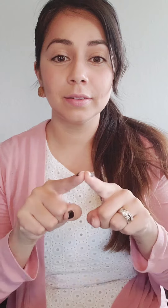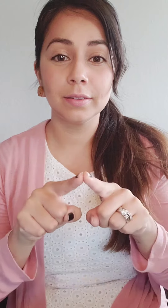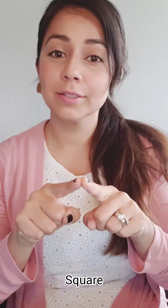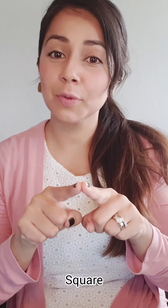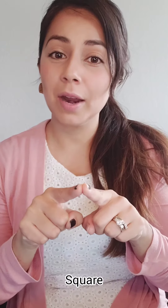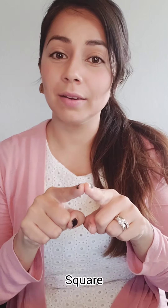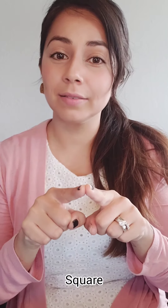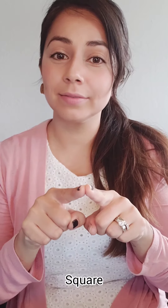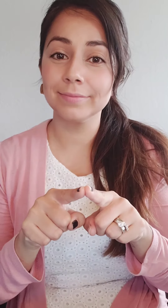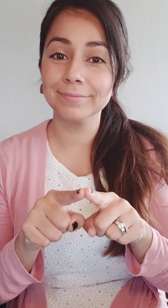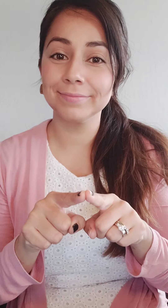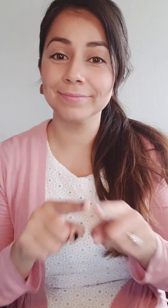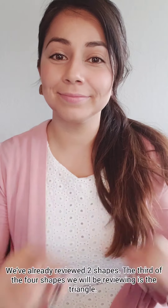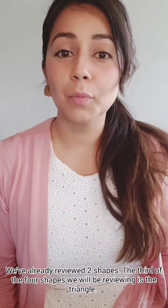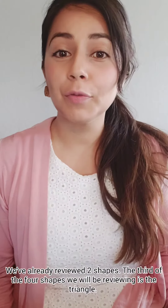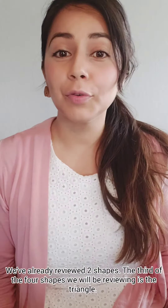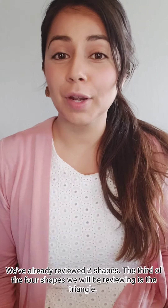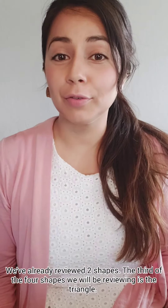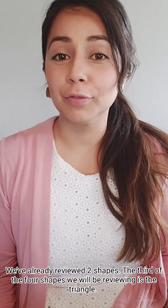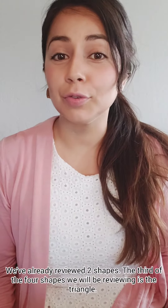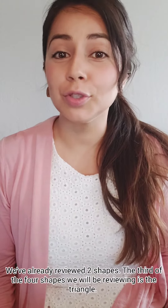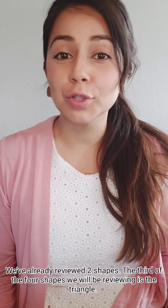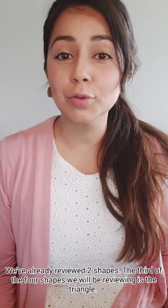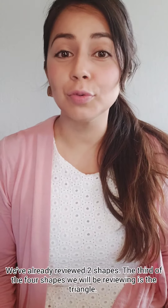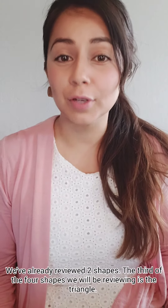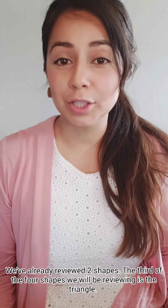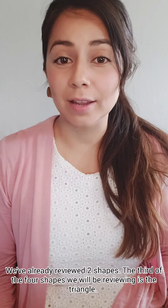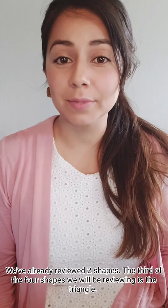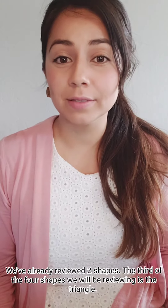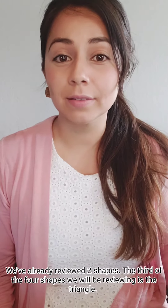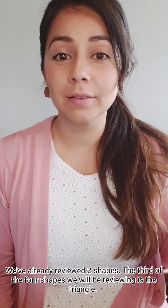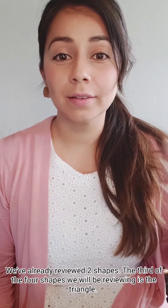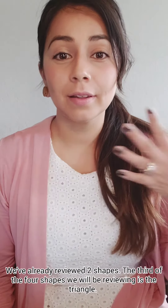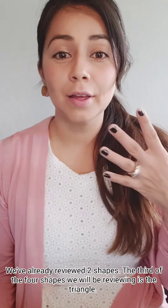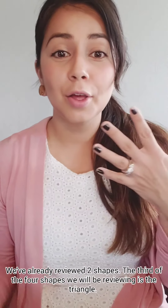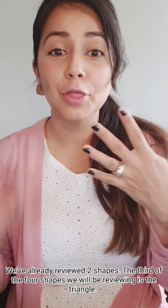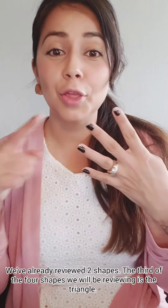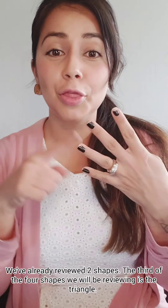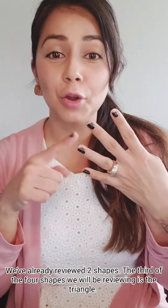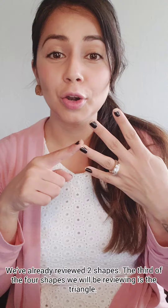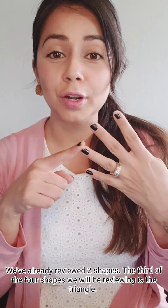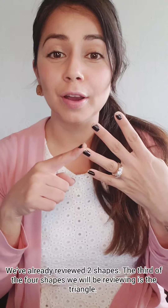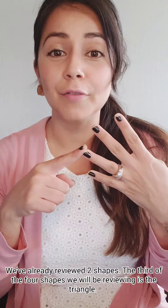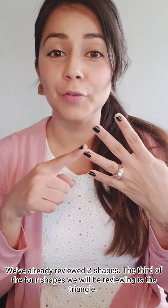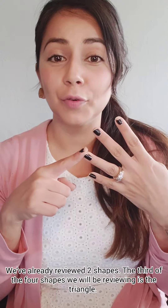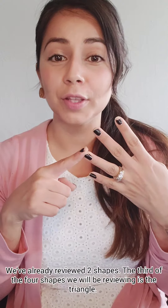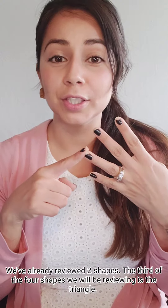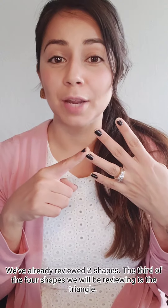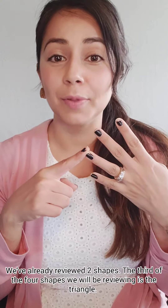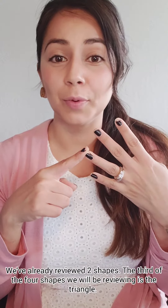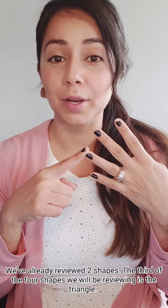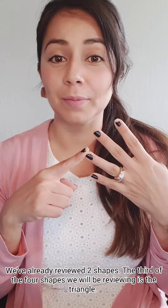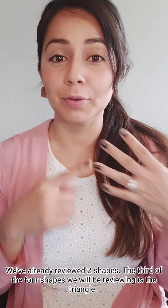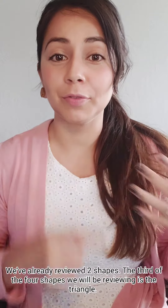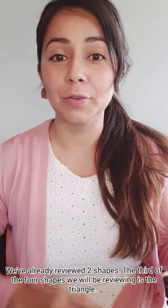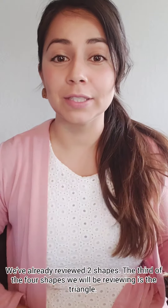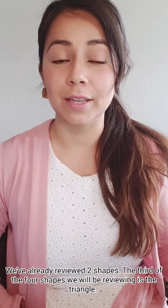Square. We've already reviewed two shapes. The third of the fourth shape that we're going to be reviewing today